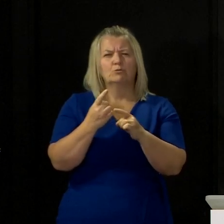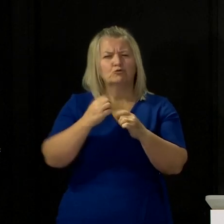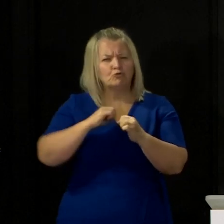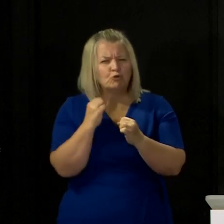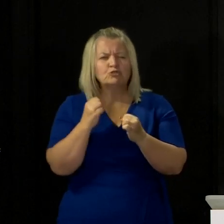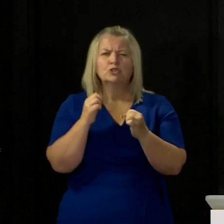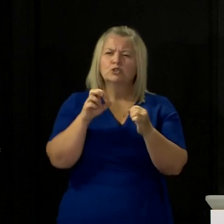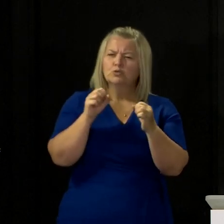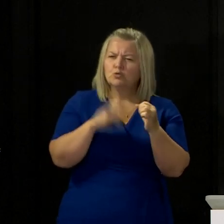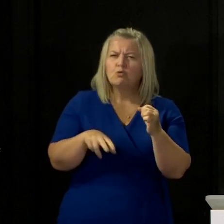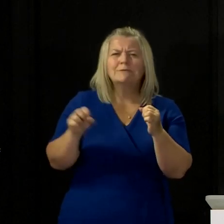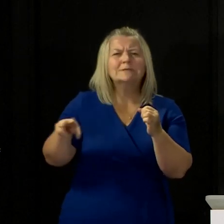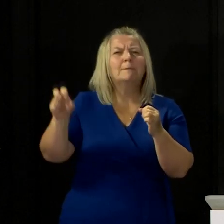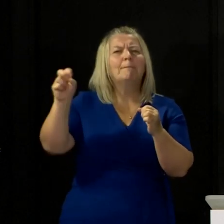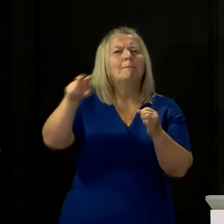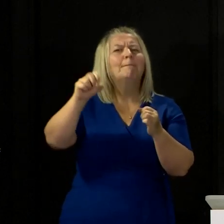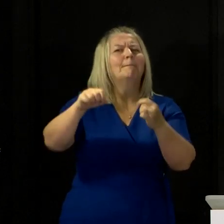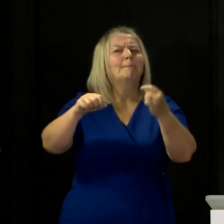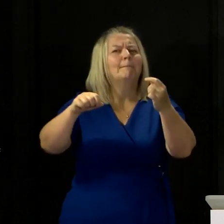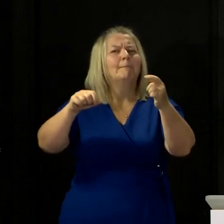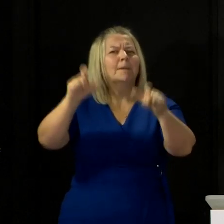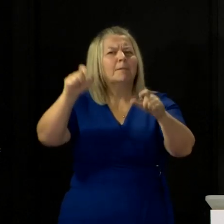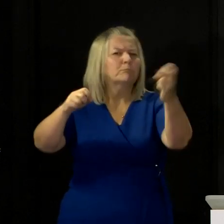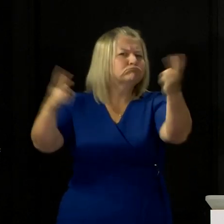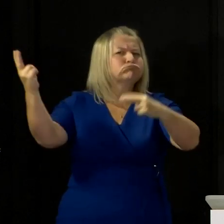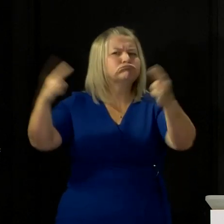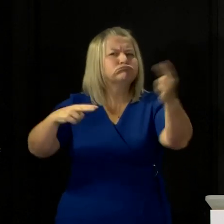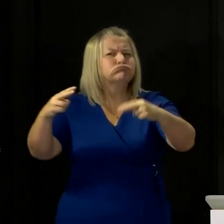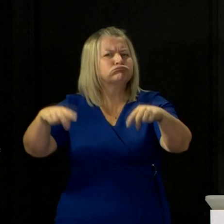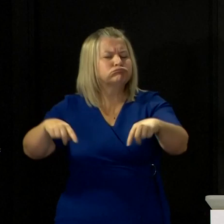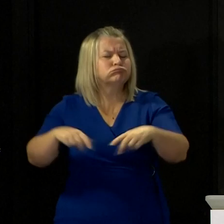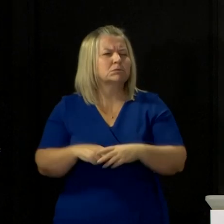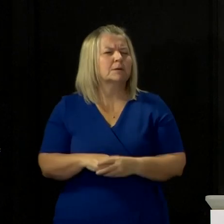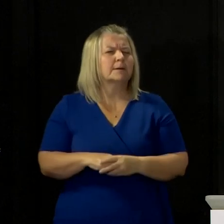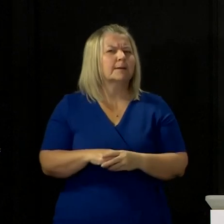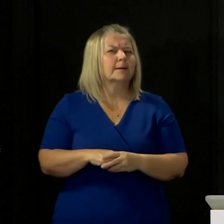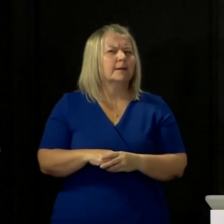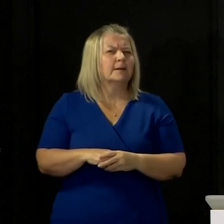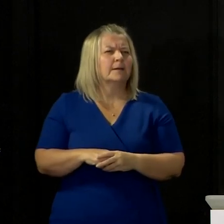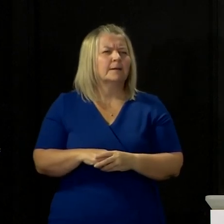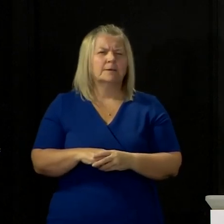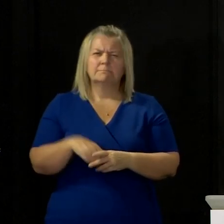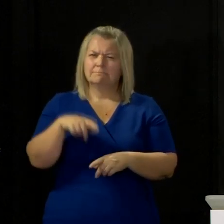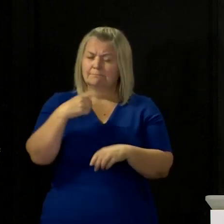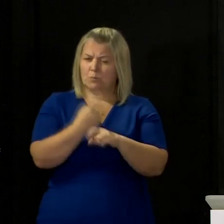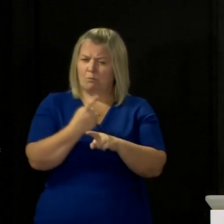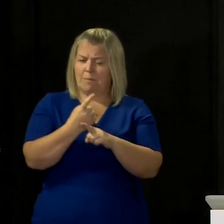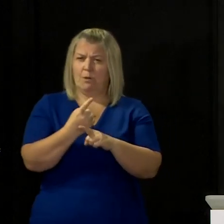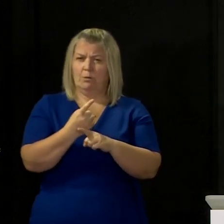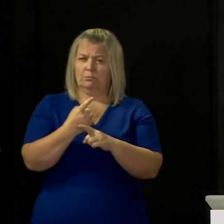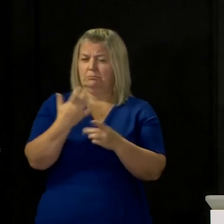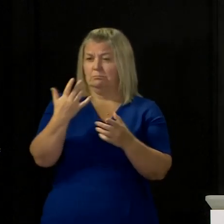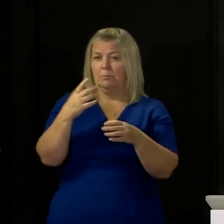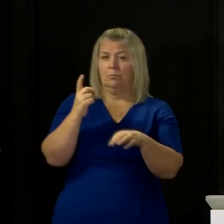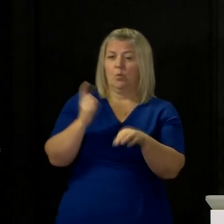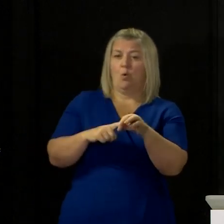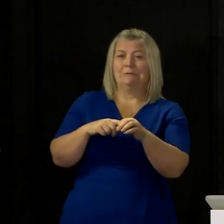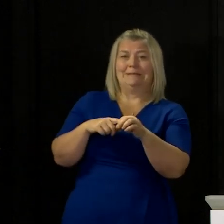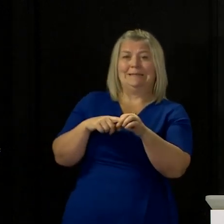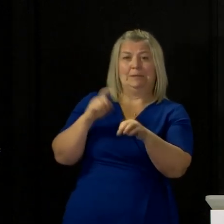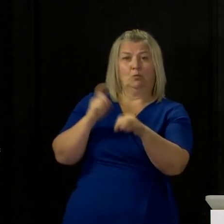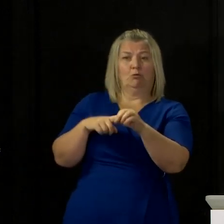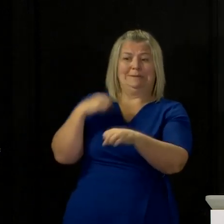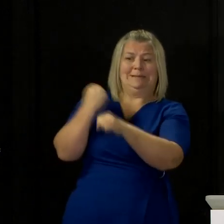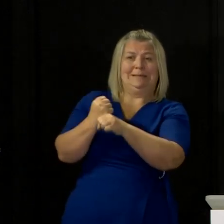accelerating some later phases, obviously the quarantine plans for most families have pretty